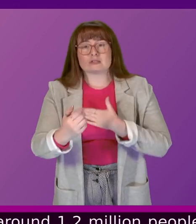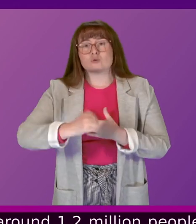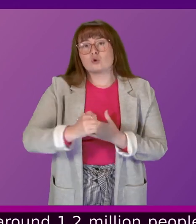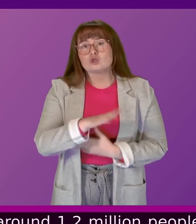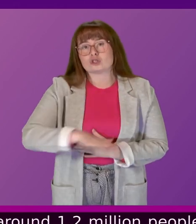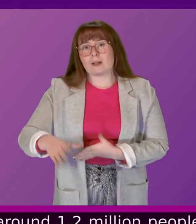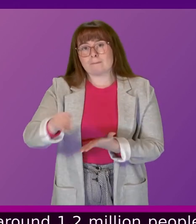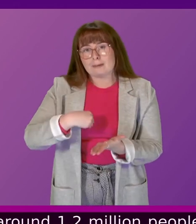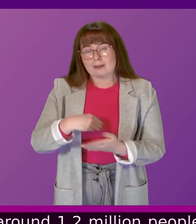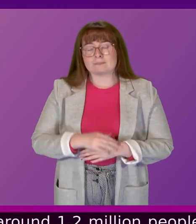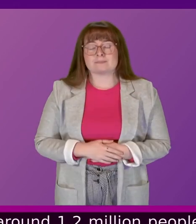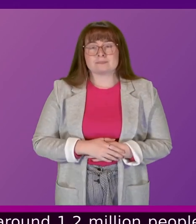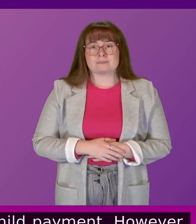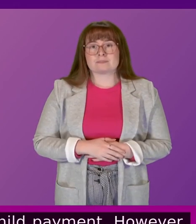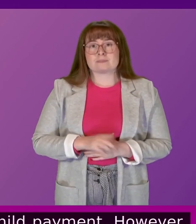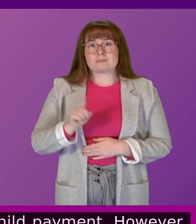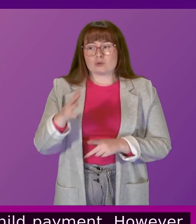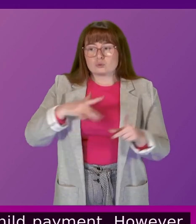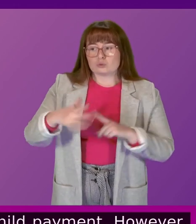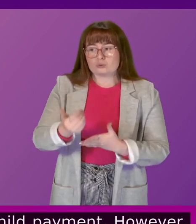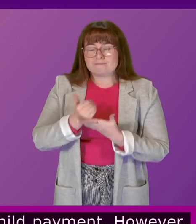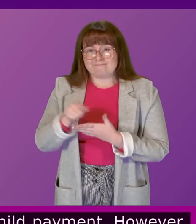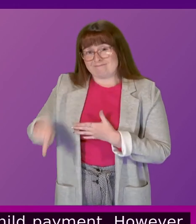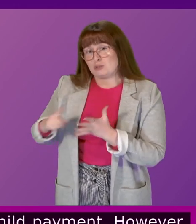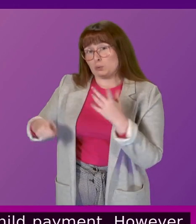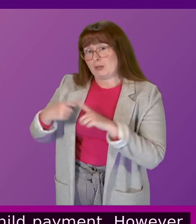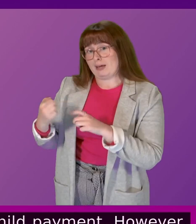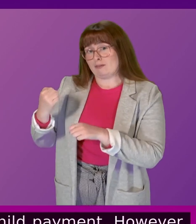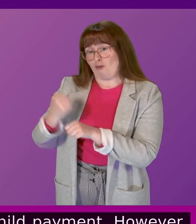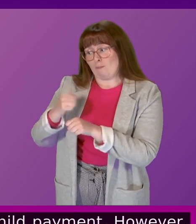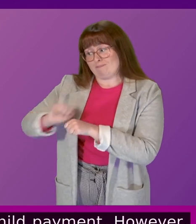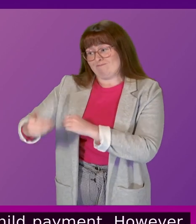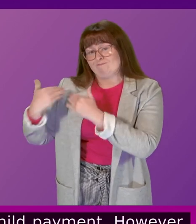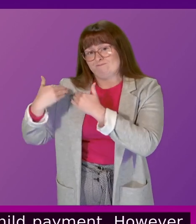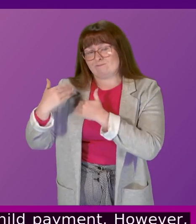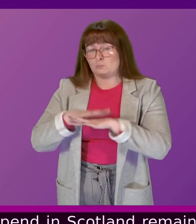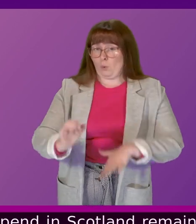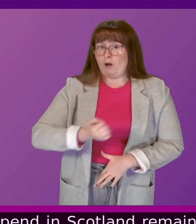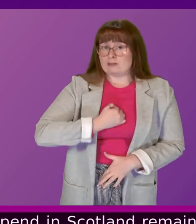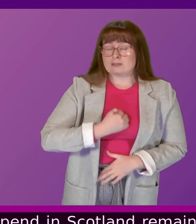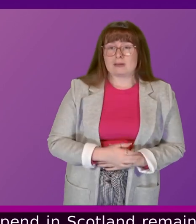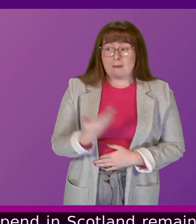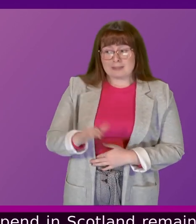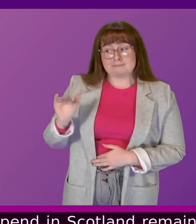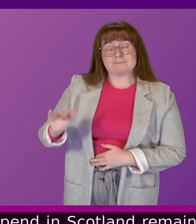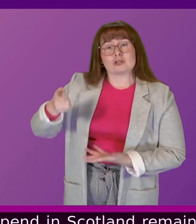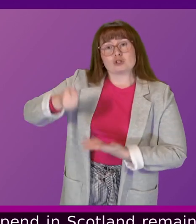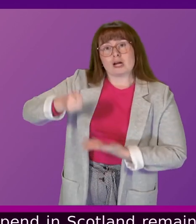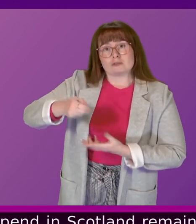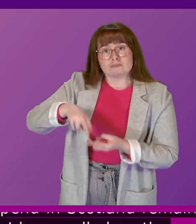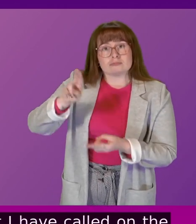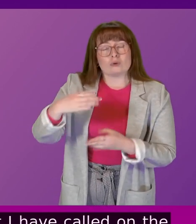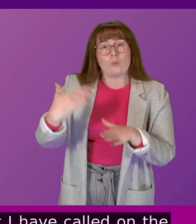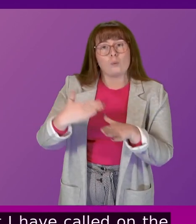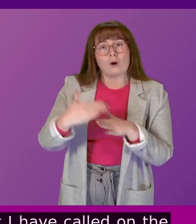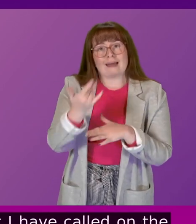the majority of social security spend in Scotland remains reserved to the UK Government. I have called on the Chancellor to increase working-age benefits